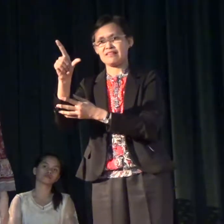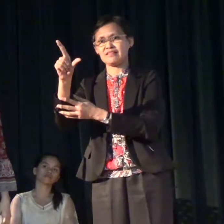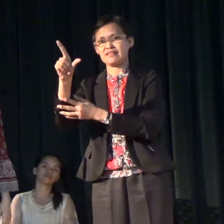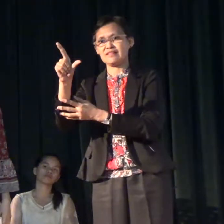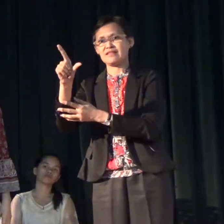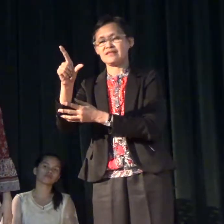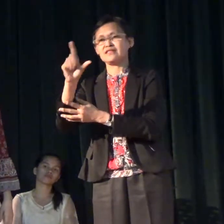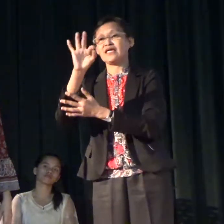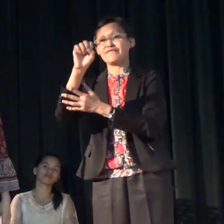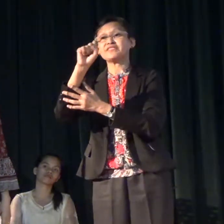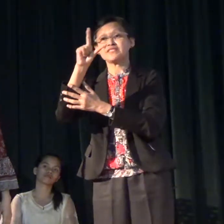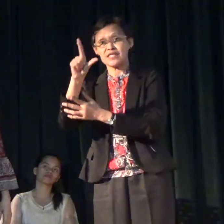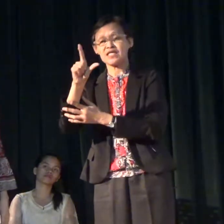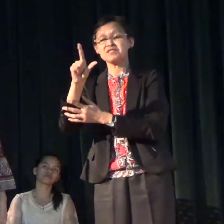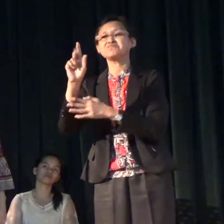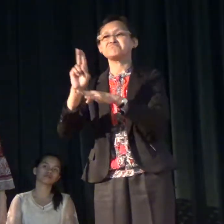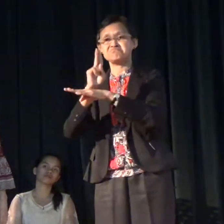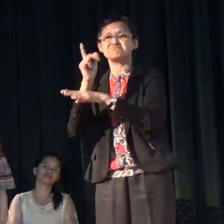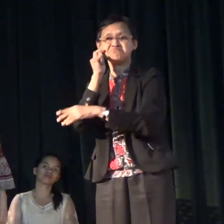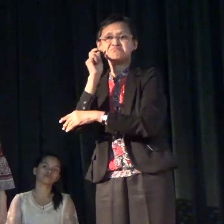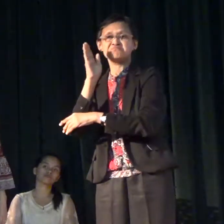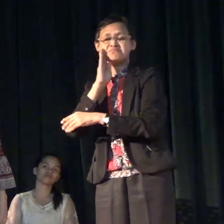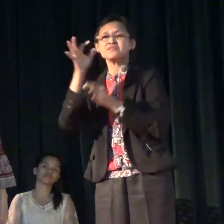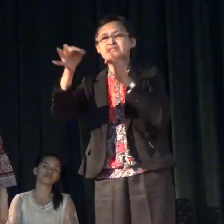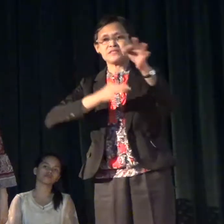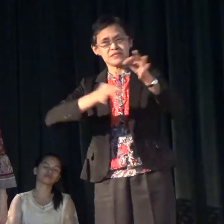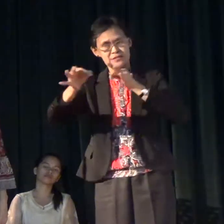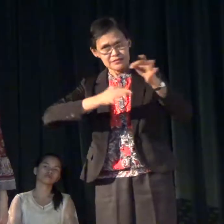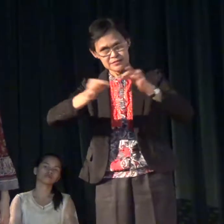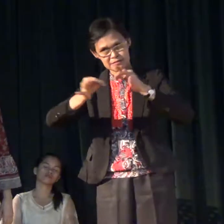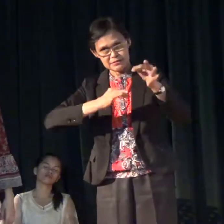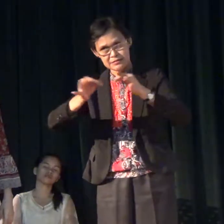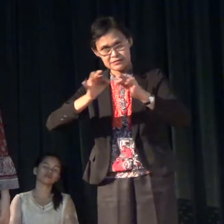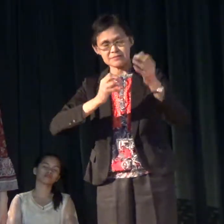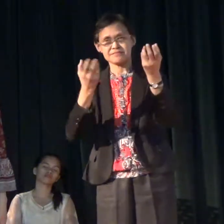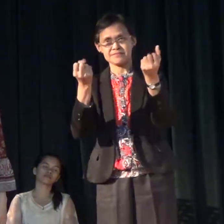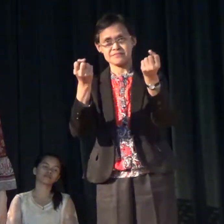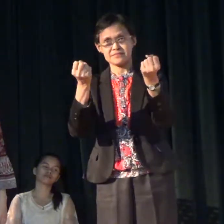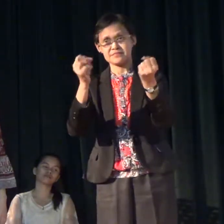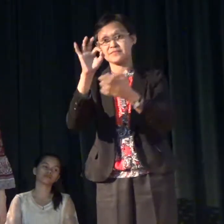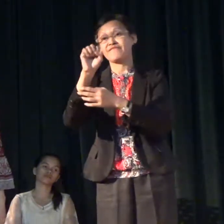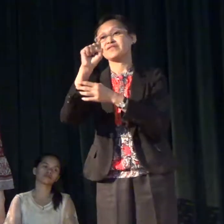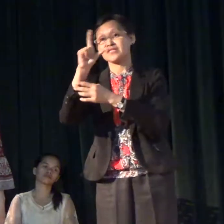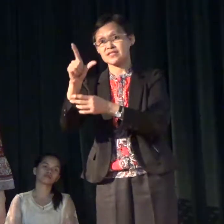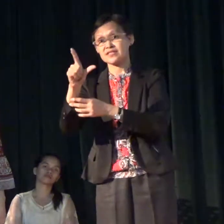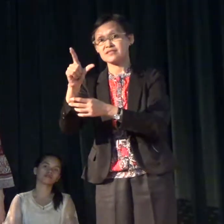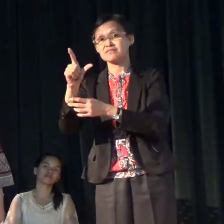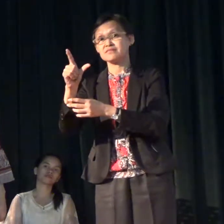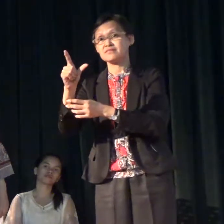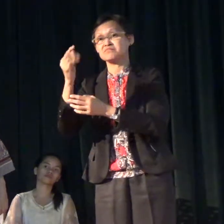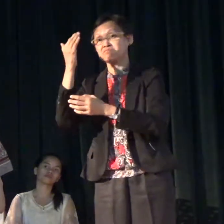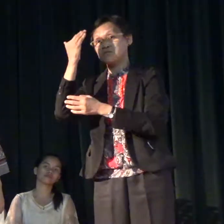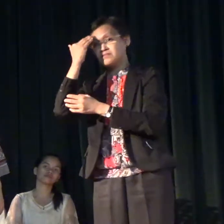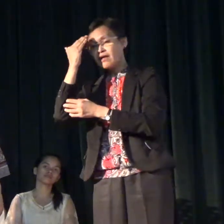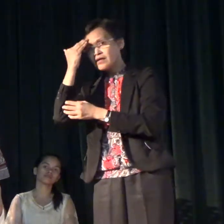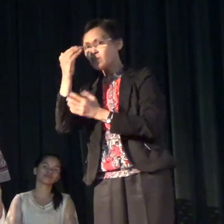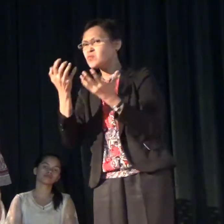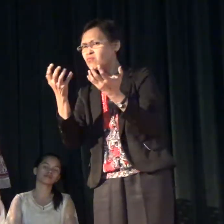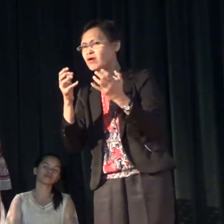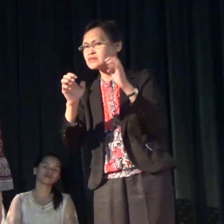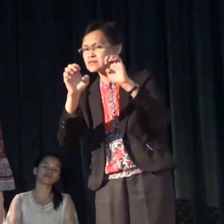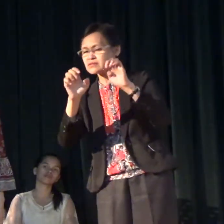use itself to explain the text and a use itself to know if my students